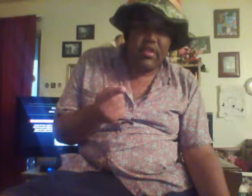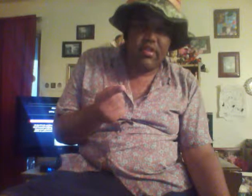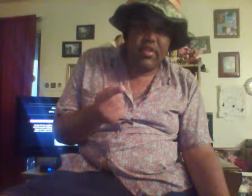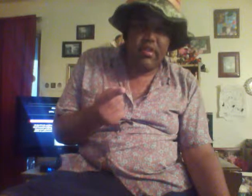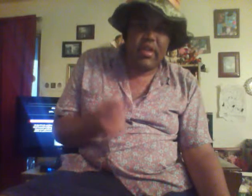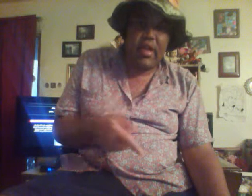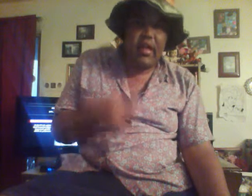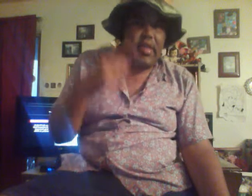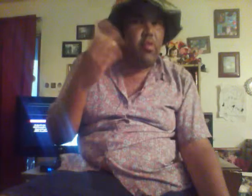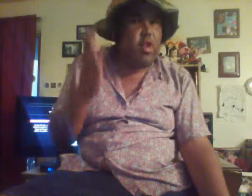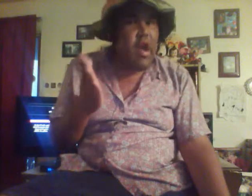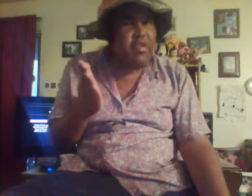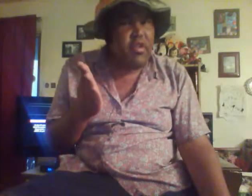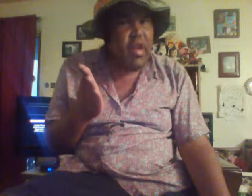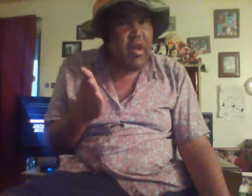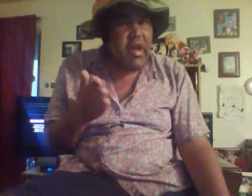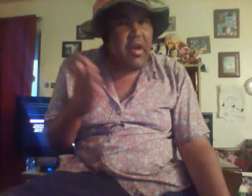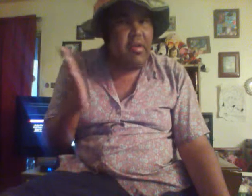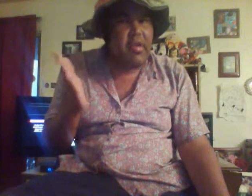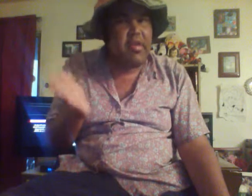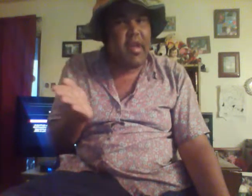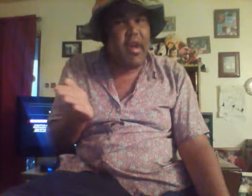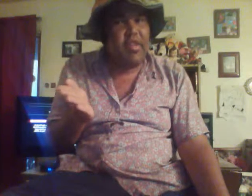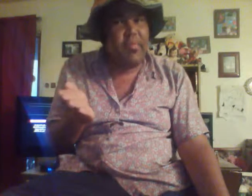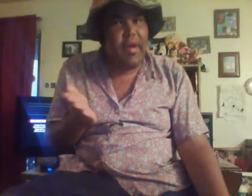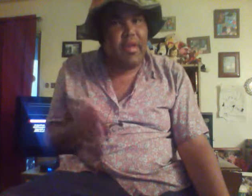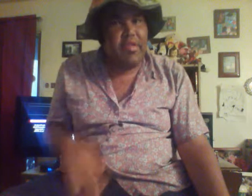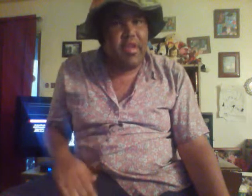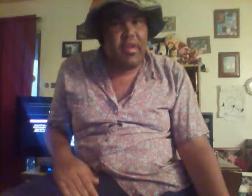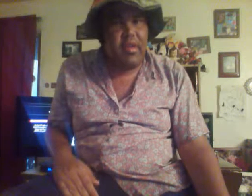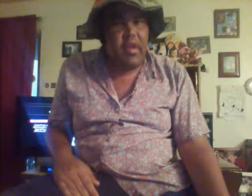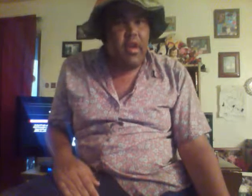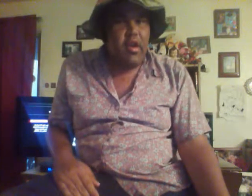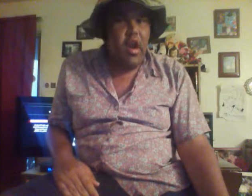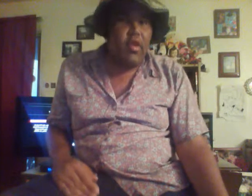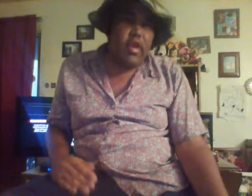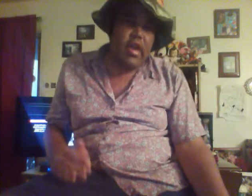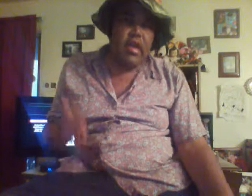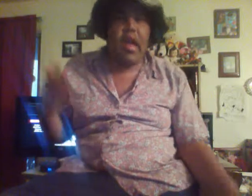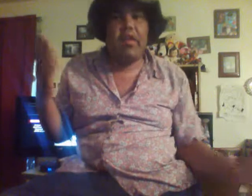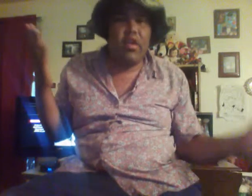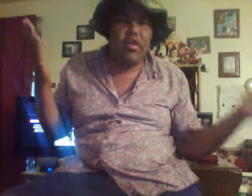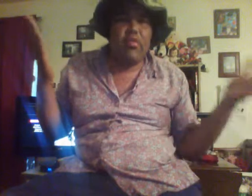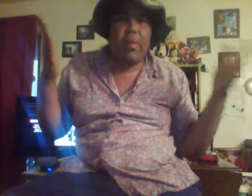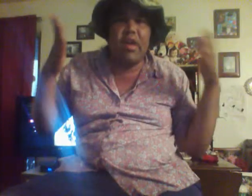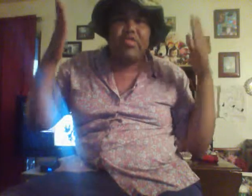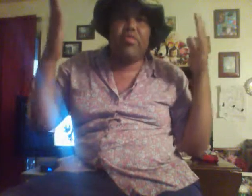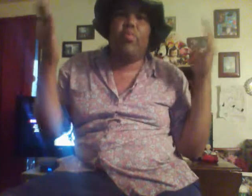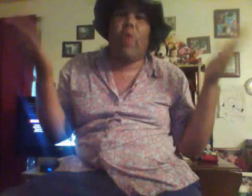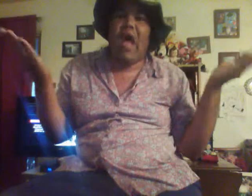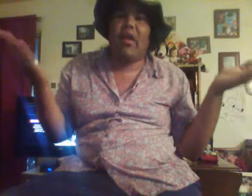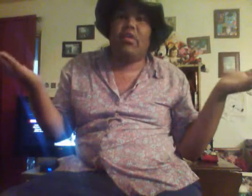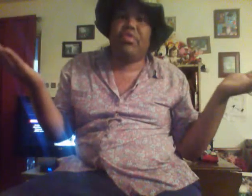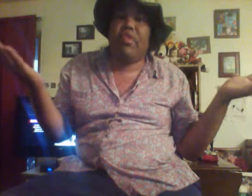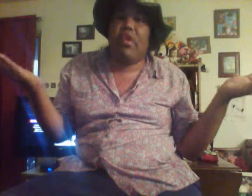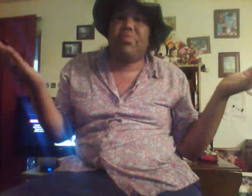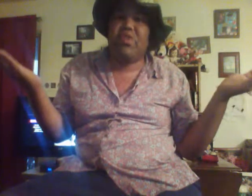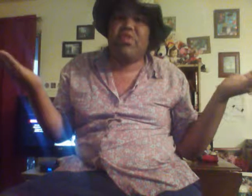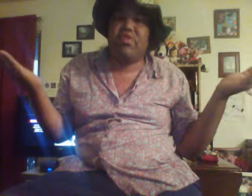this thing. Now, what else... Now, I know what you guys are probably thinking. Okay, I know... You must... Why are you so obsessed